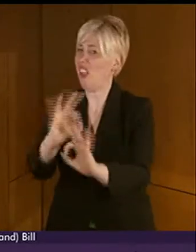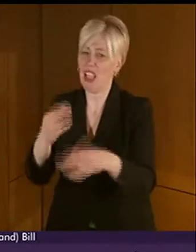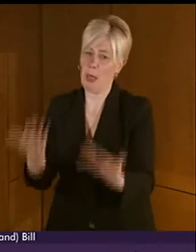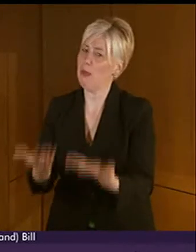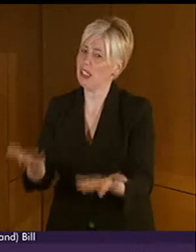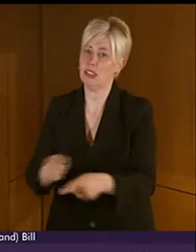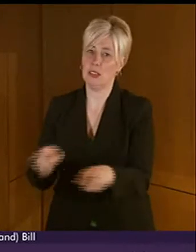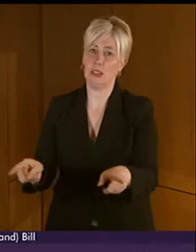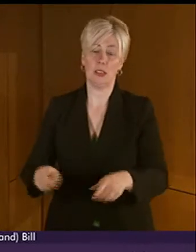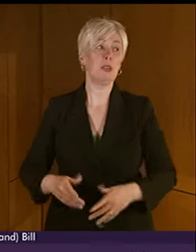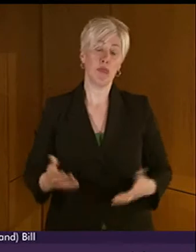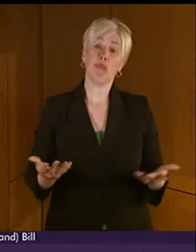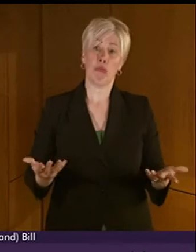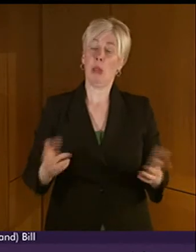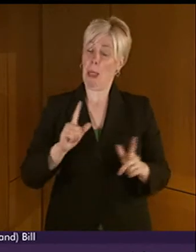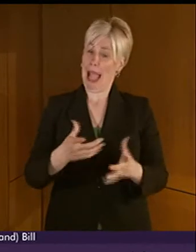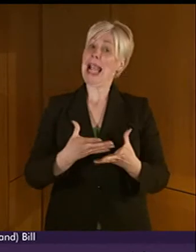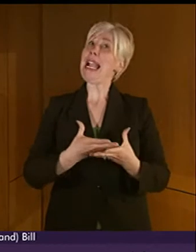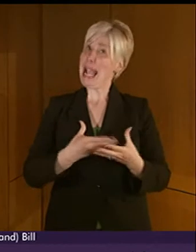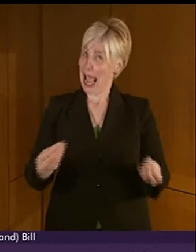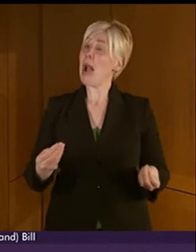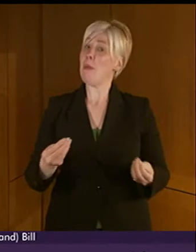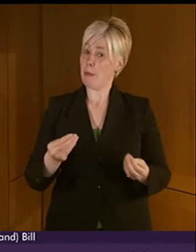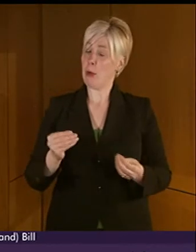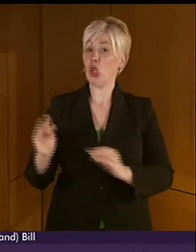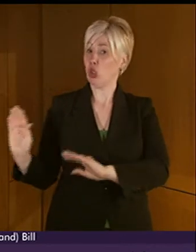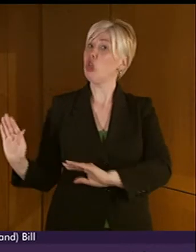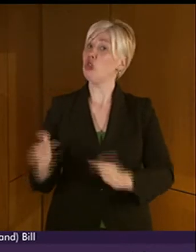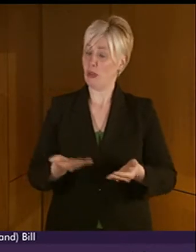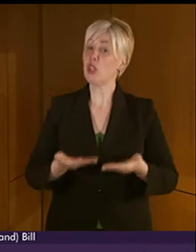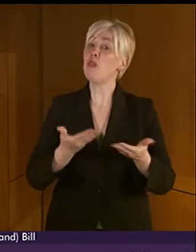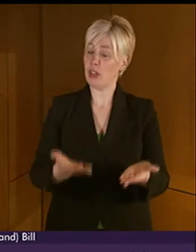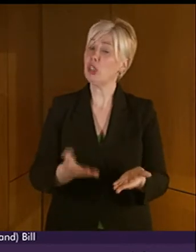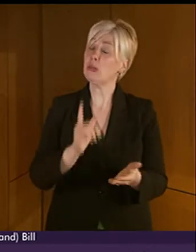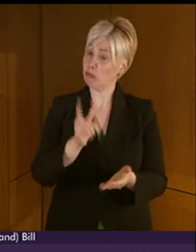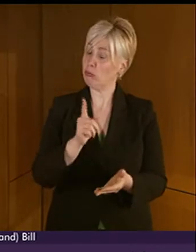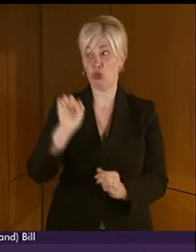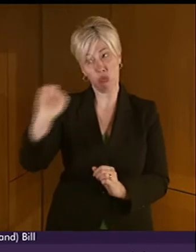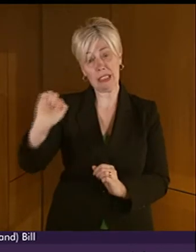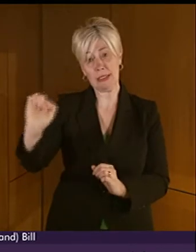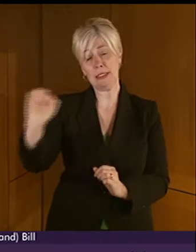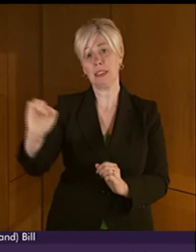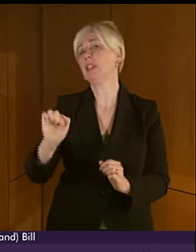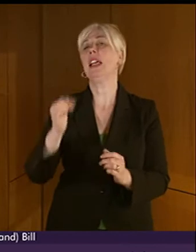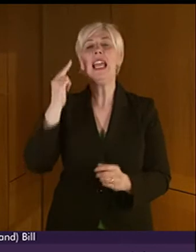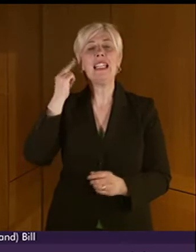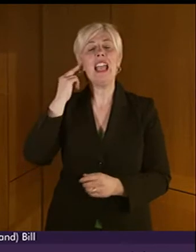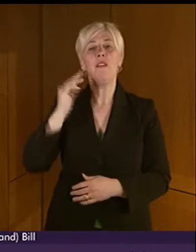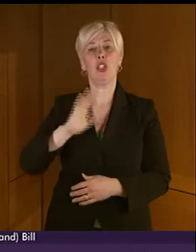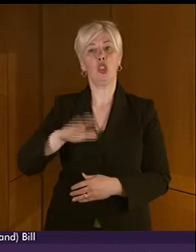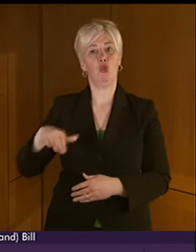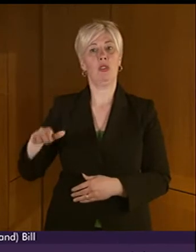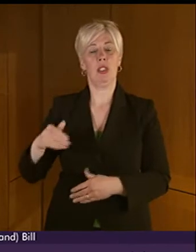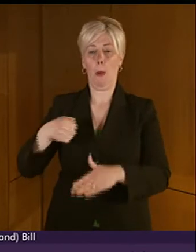That is obviously a big gap in service provision. As Mary Scanna points out, the vast majority of deaf deaf children are born